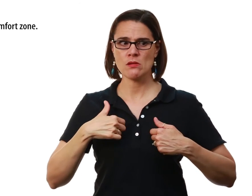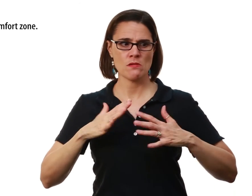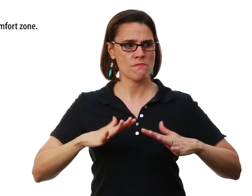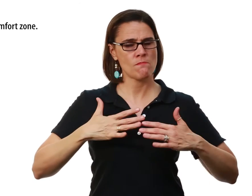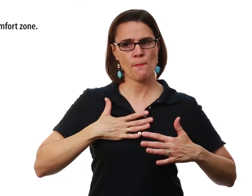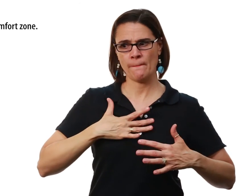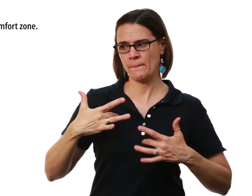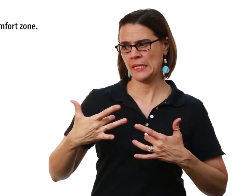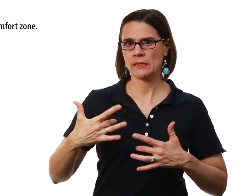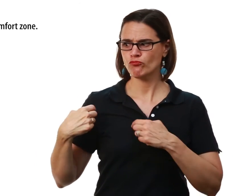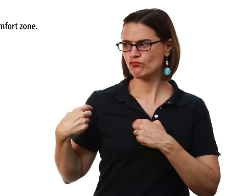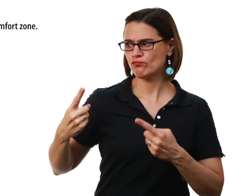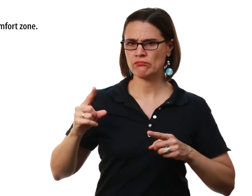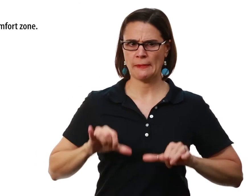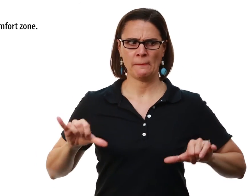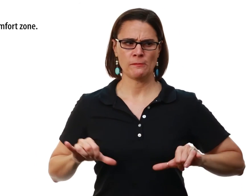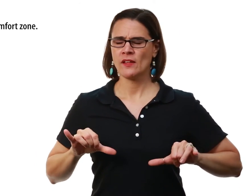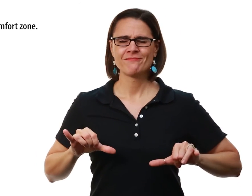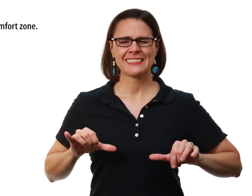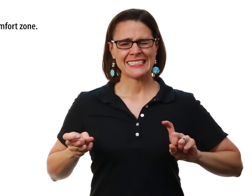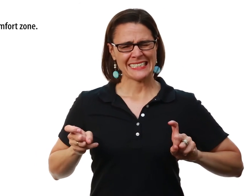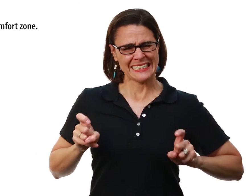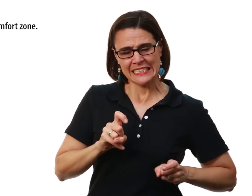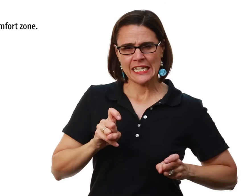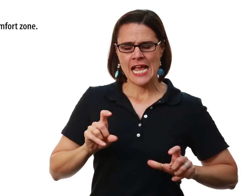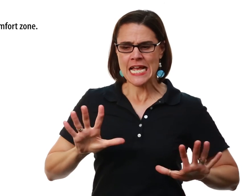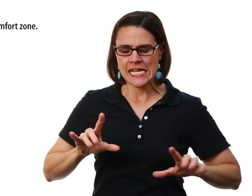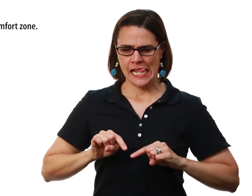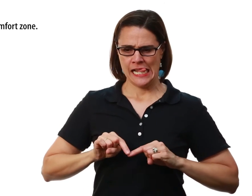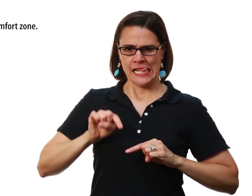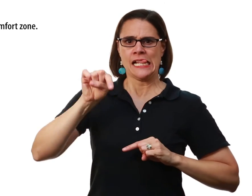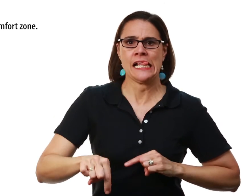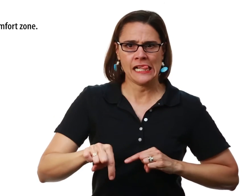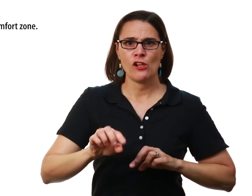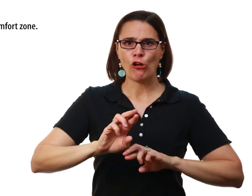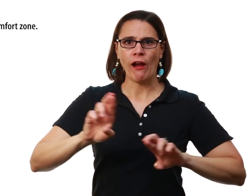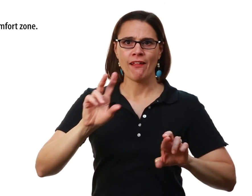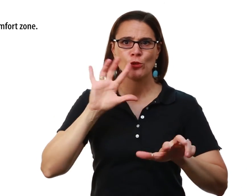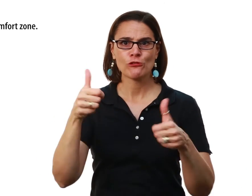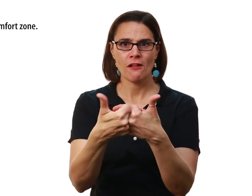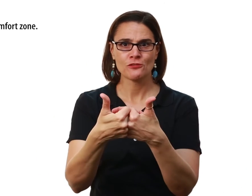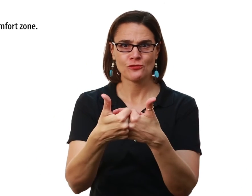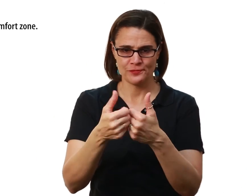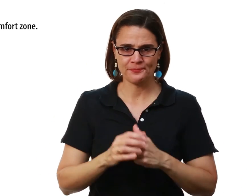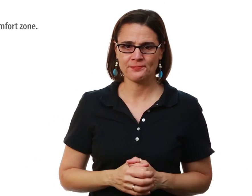that you are feeling like this is where you normally are I would like you to change and adjust that And step out of that comfort zone and be ready for the challenge